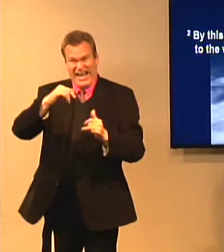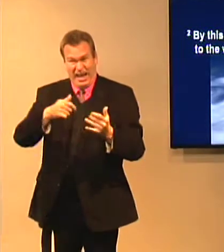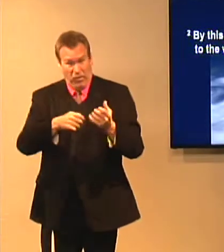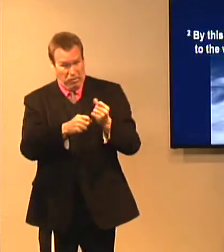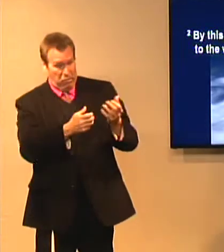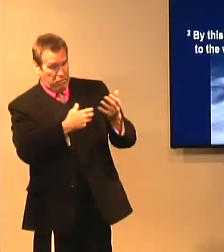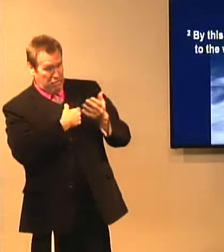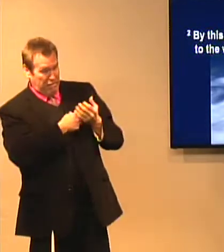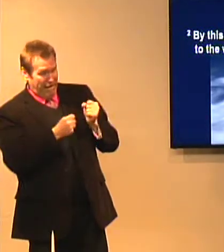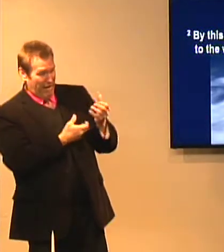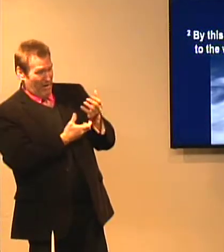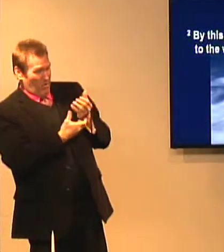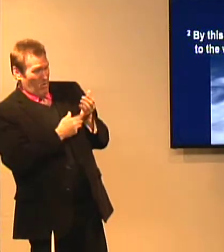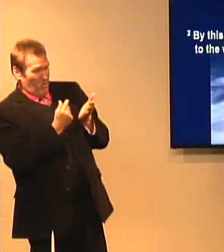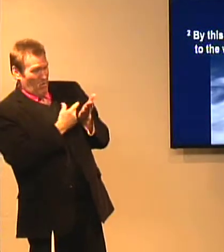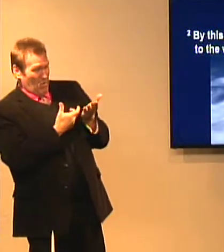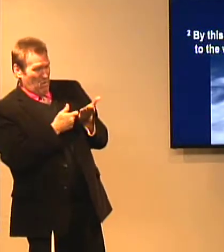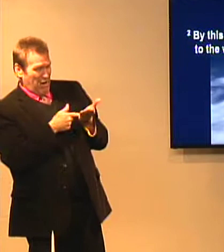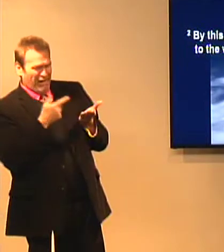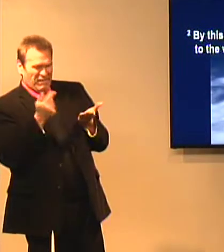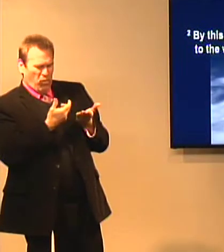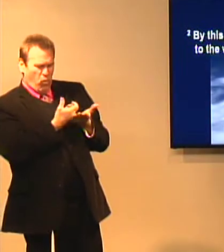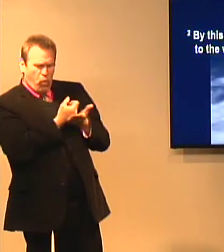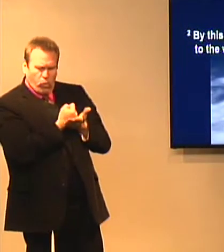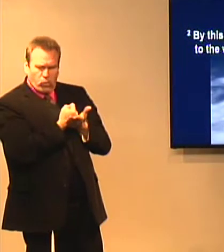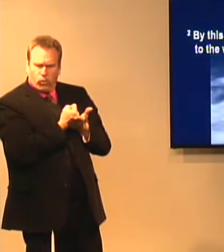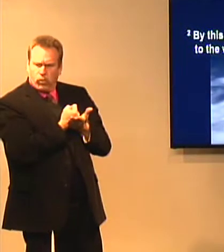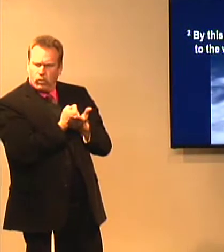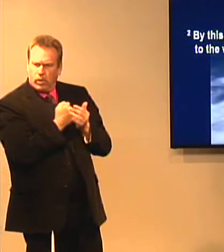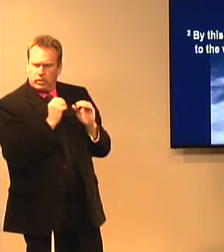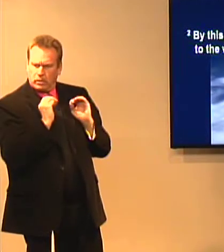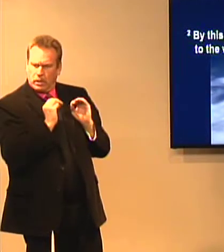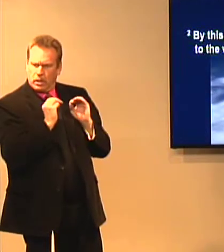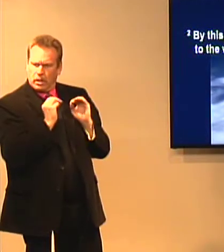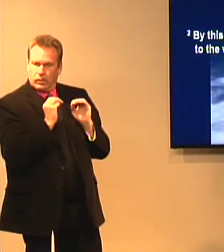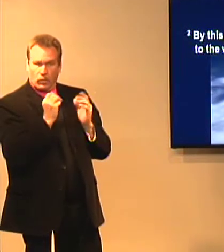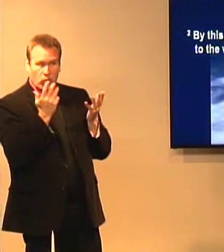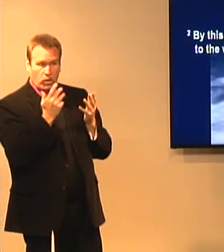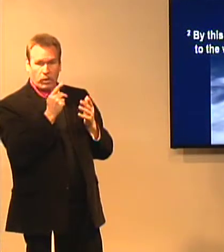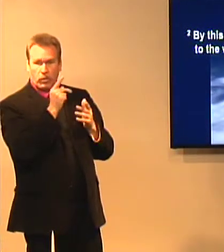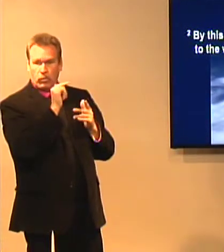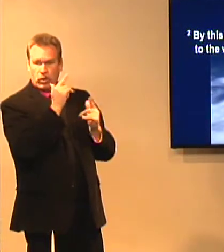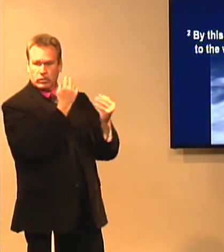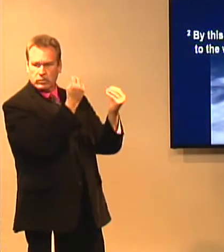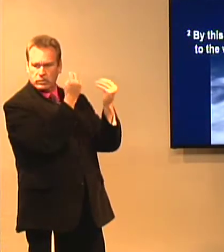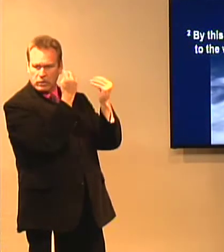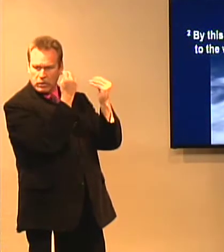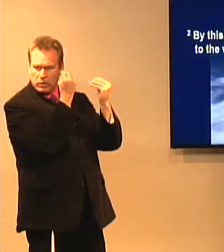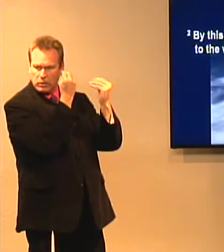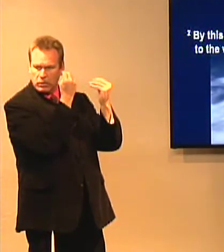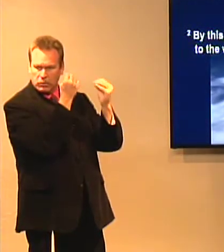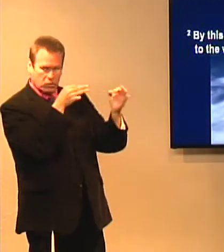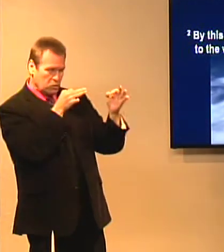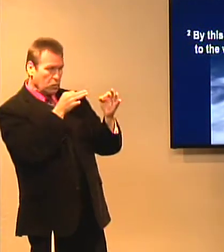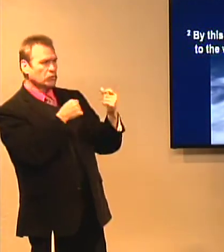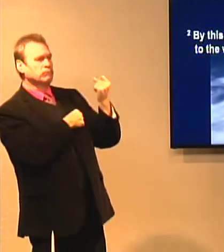saves you, if you hold fast, hold fast to this teaching, what was Paul's teaching?